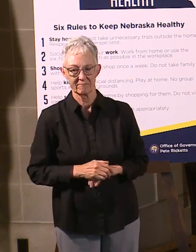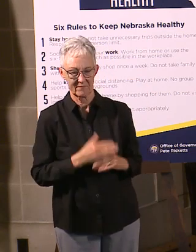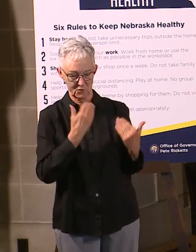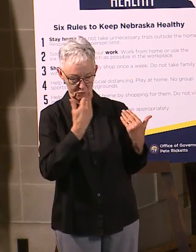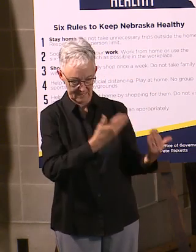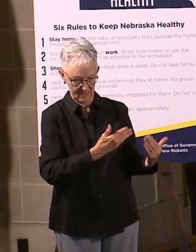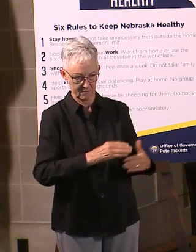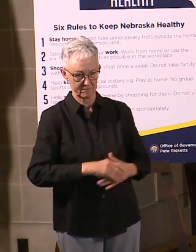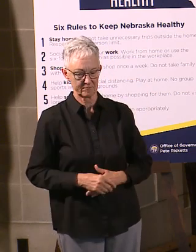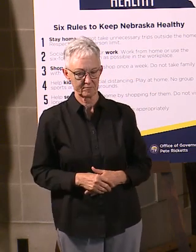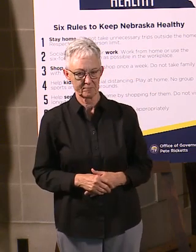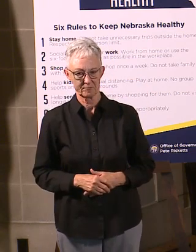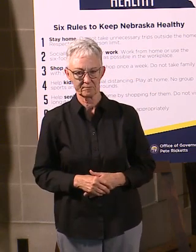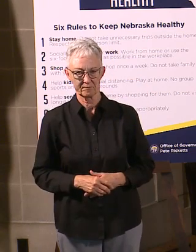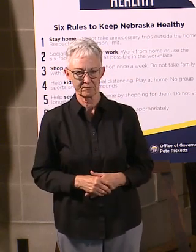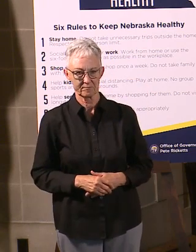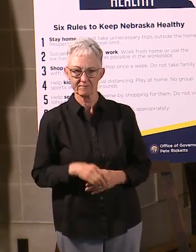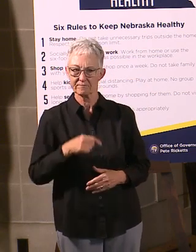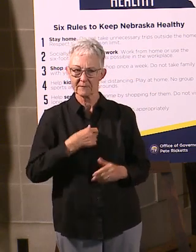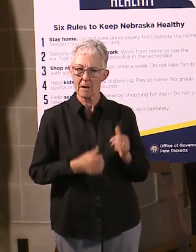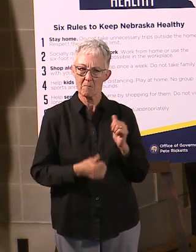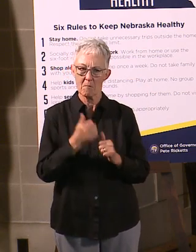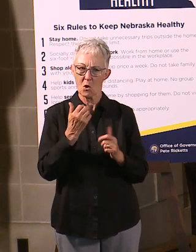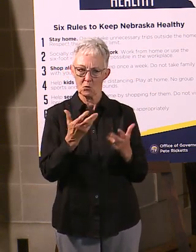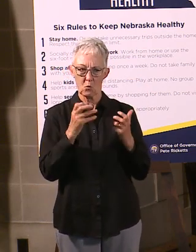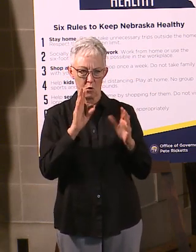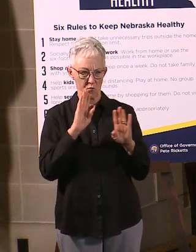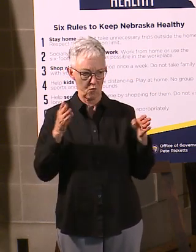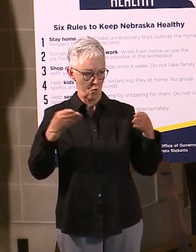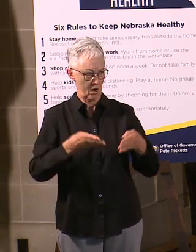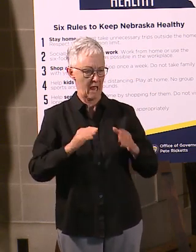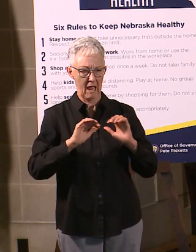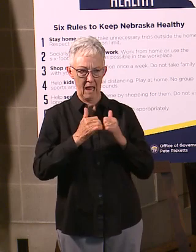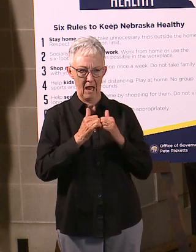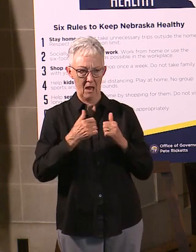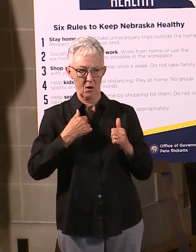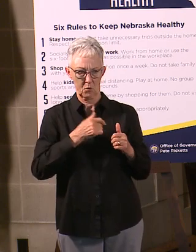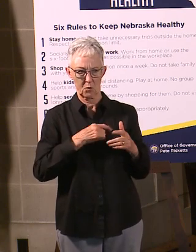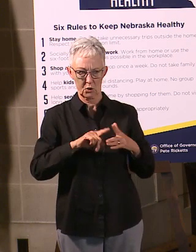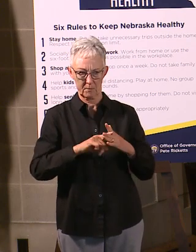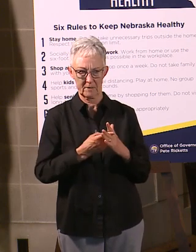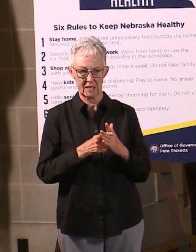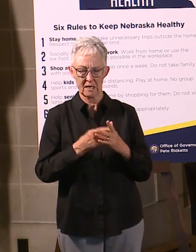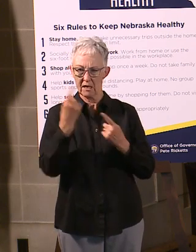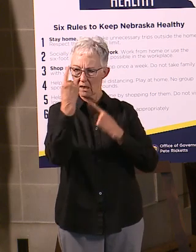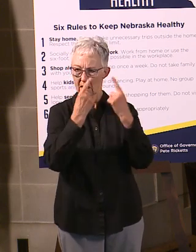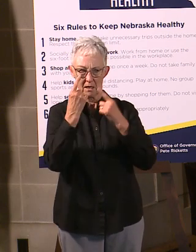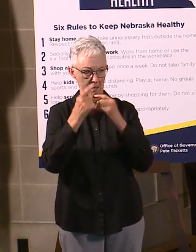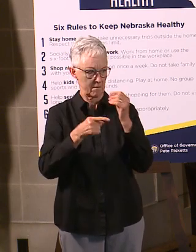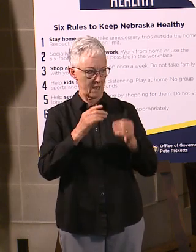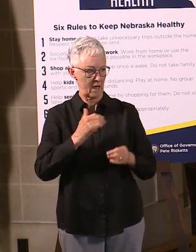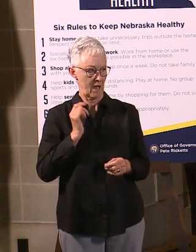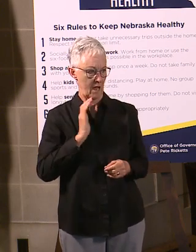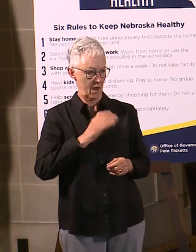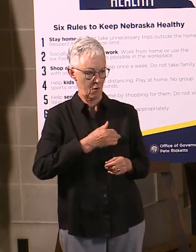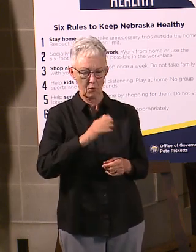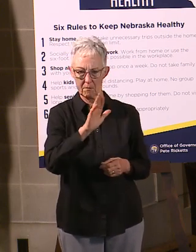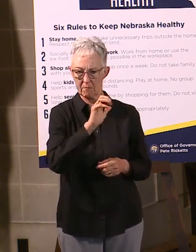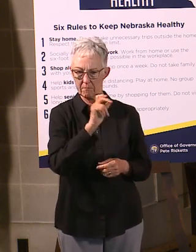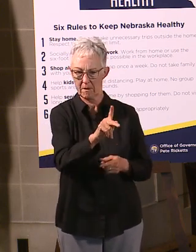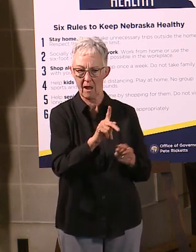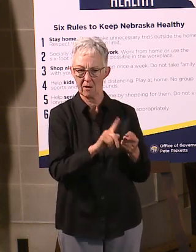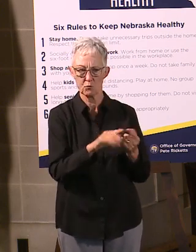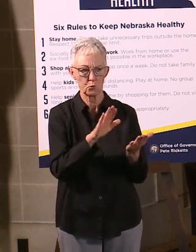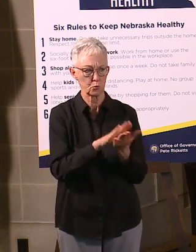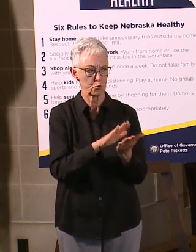I really want to spend the bulk of my time on talking about how we begin to think about our return to school protocols and how